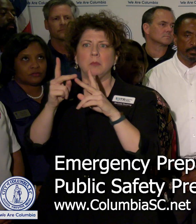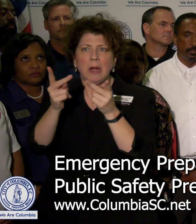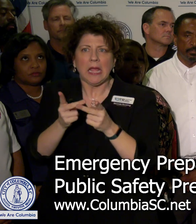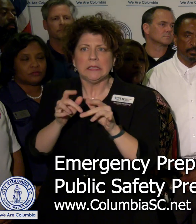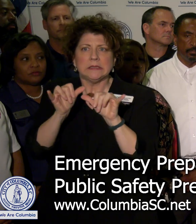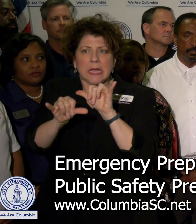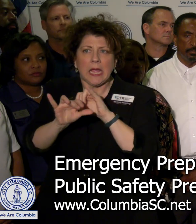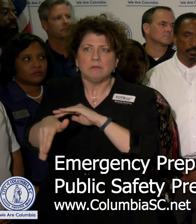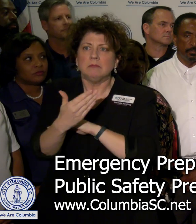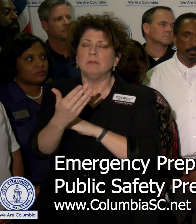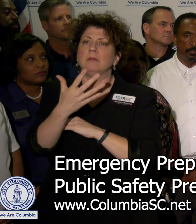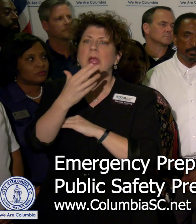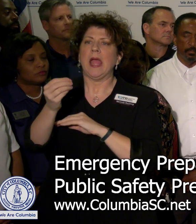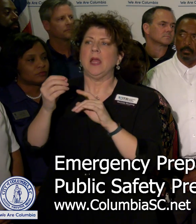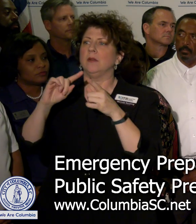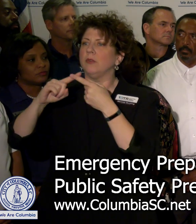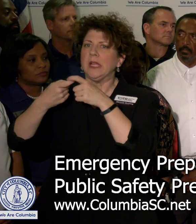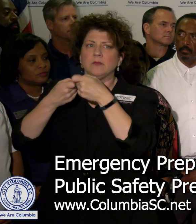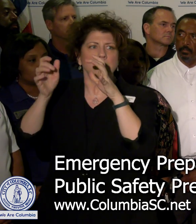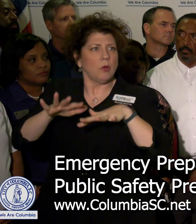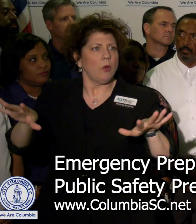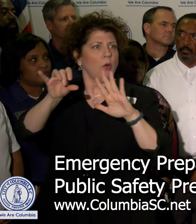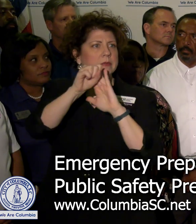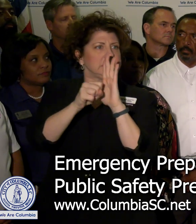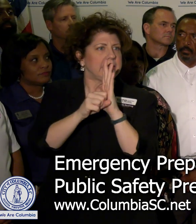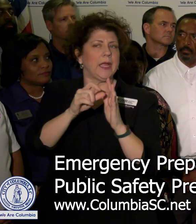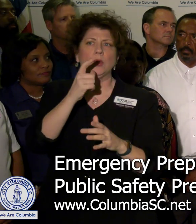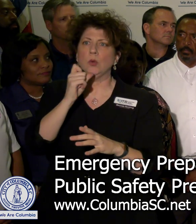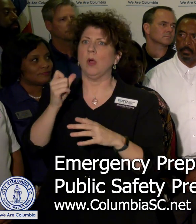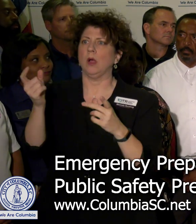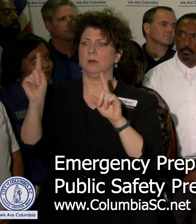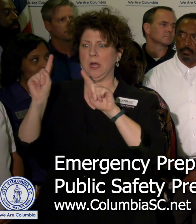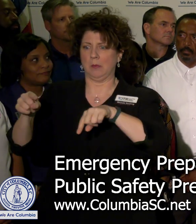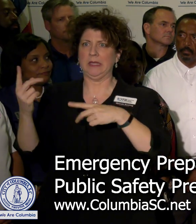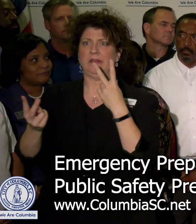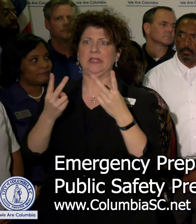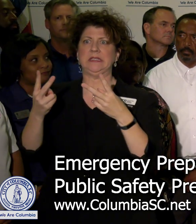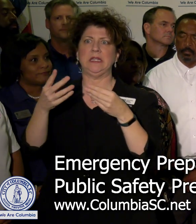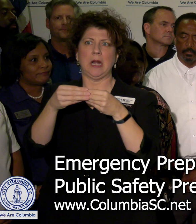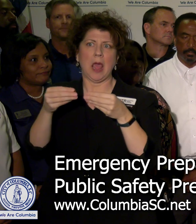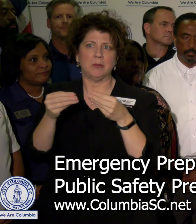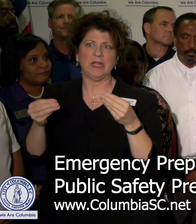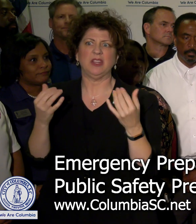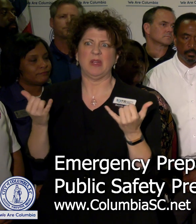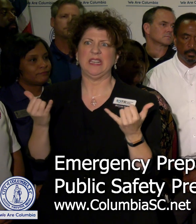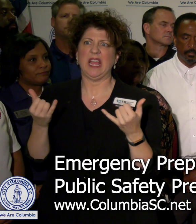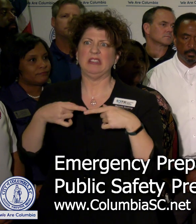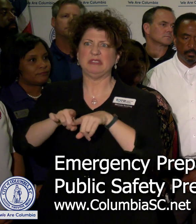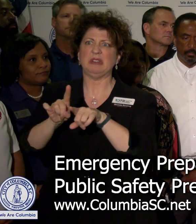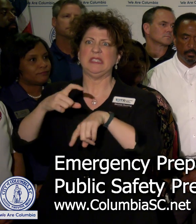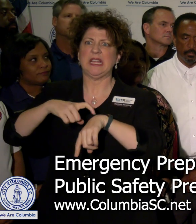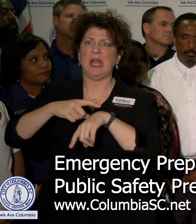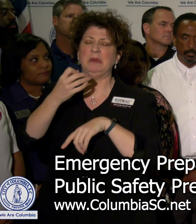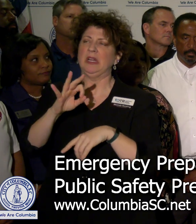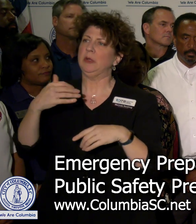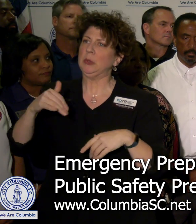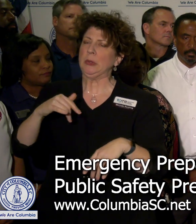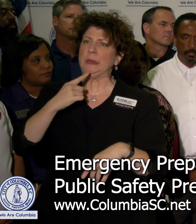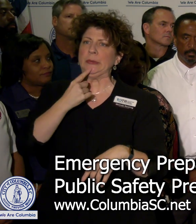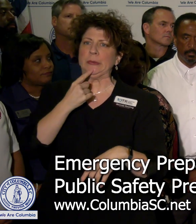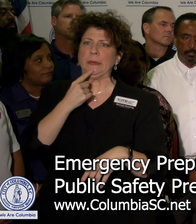but also our friends from all around the state who are visiting us in this time of great need.